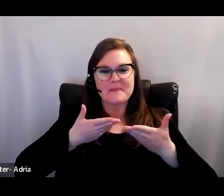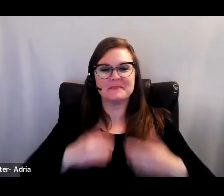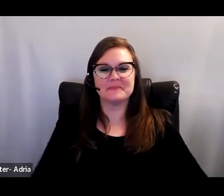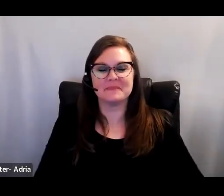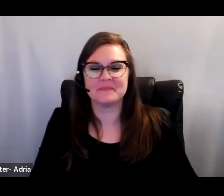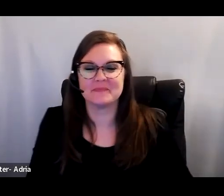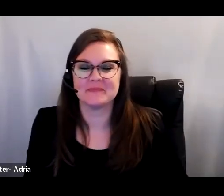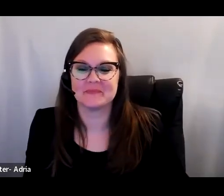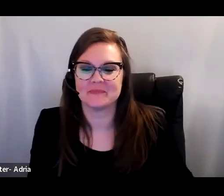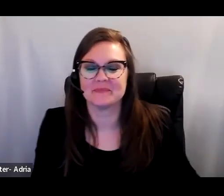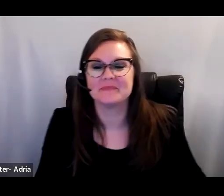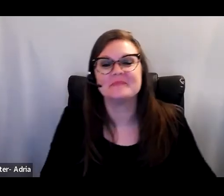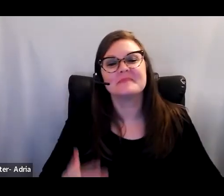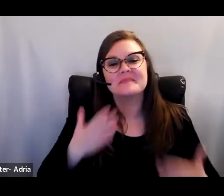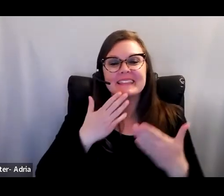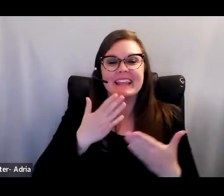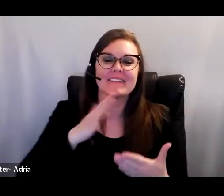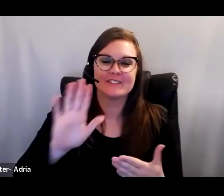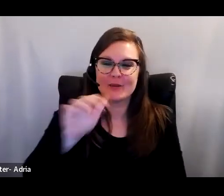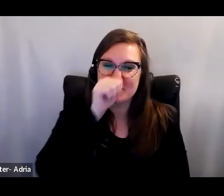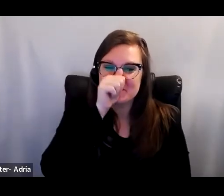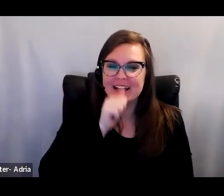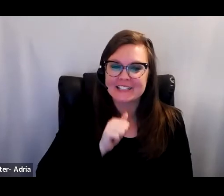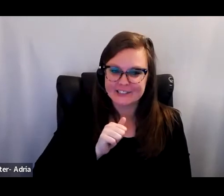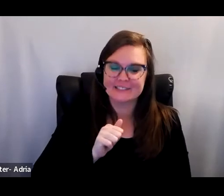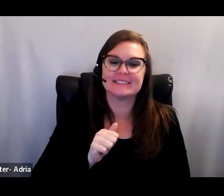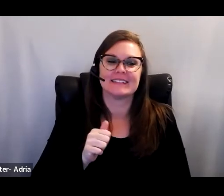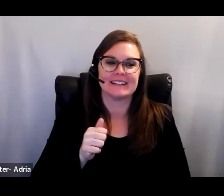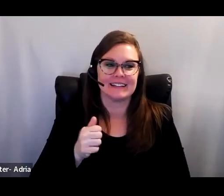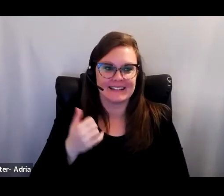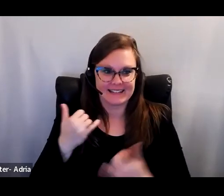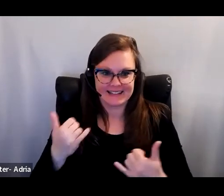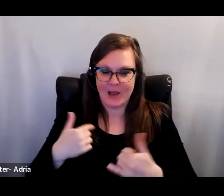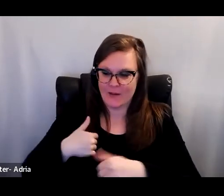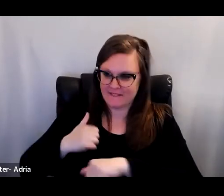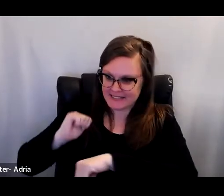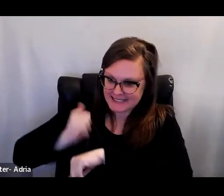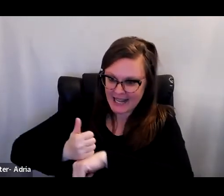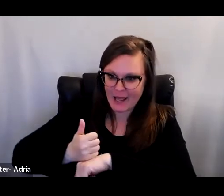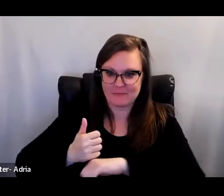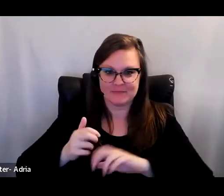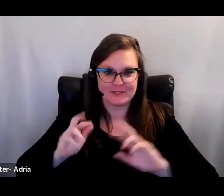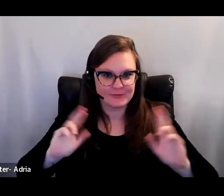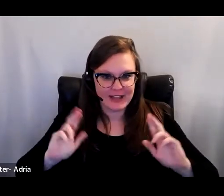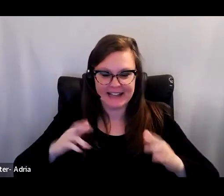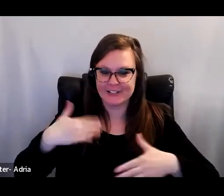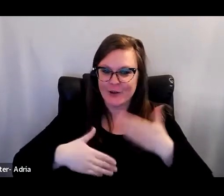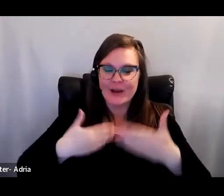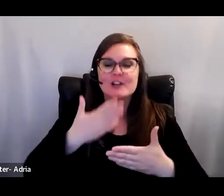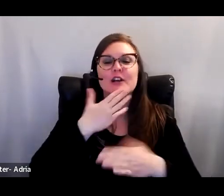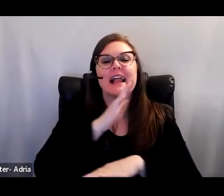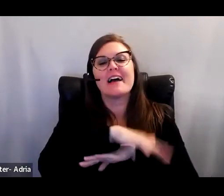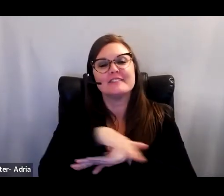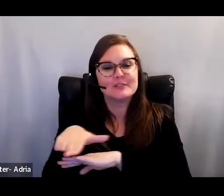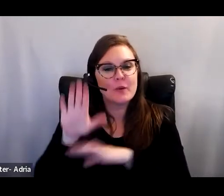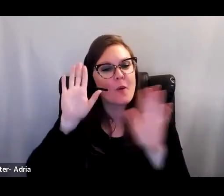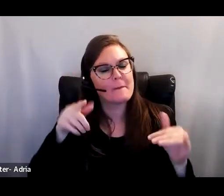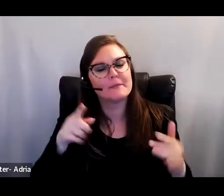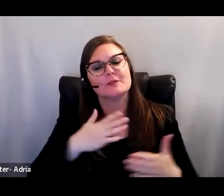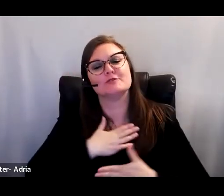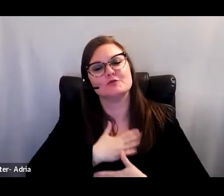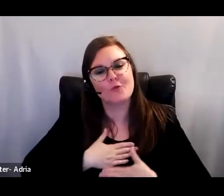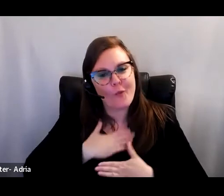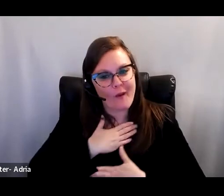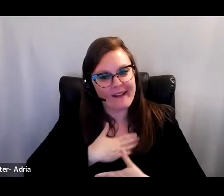Welcome, thanks for your patience. We now have the slides up and going. Good afternoon. I hope you've been enjoying the conference so